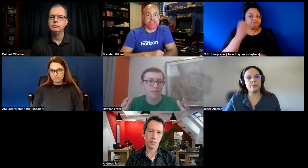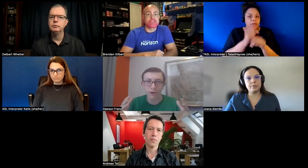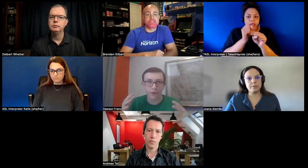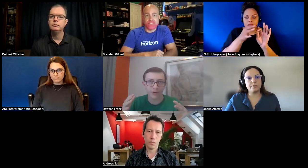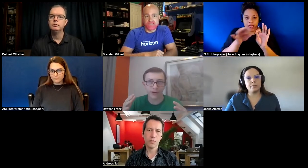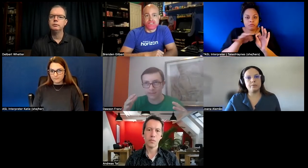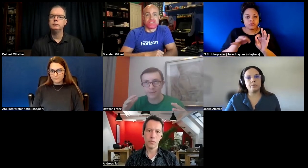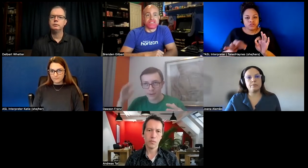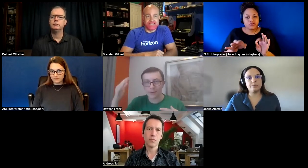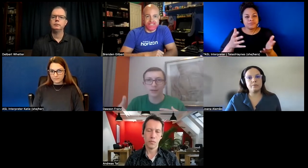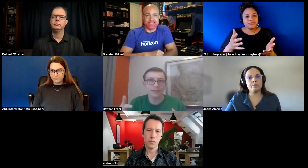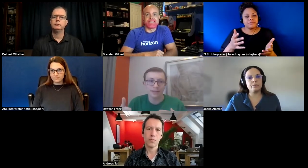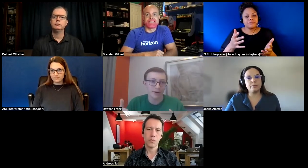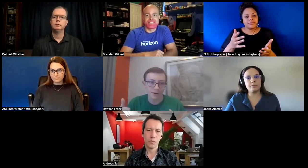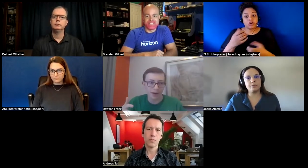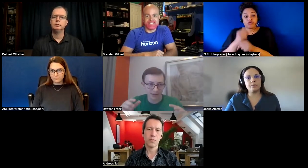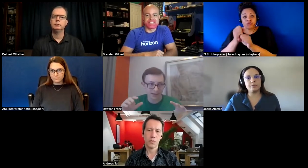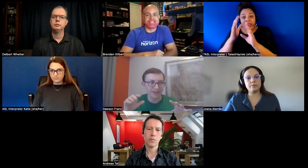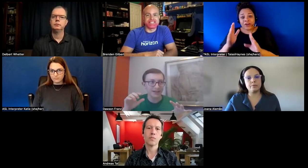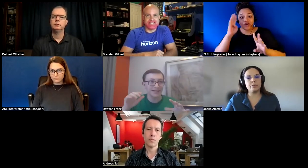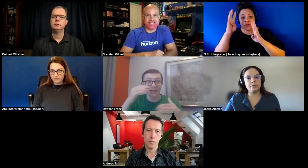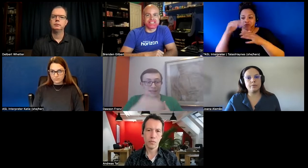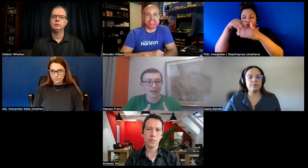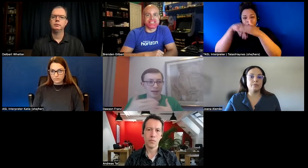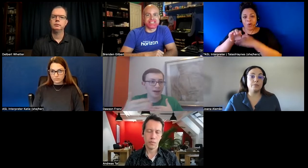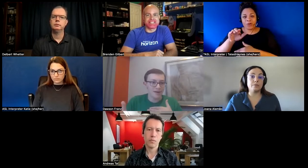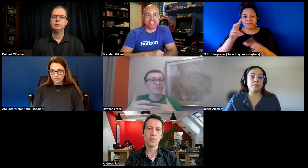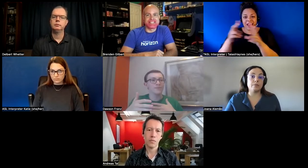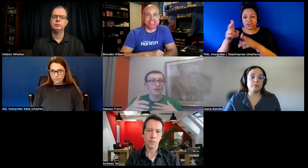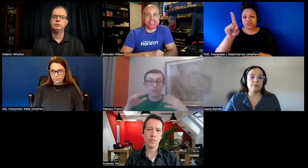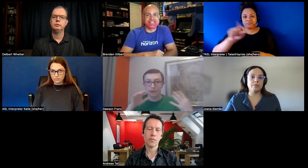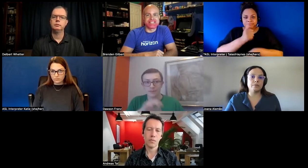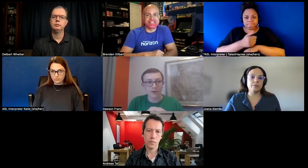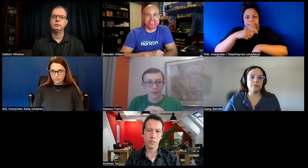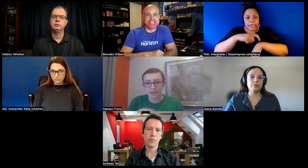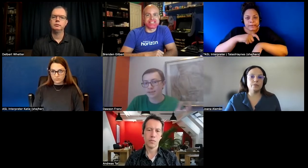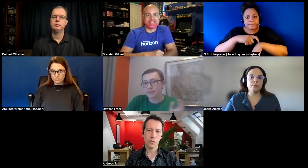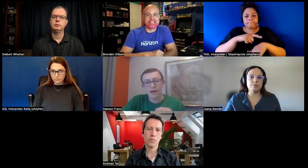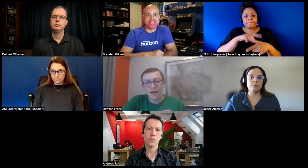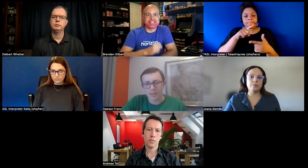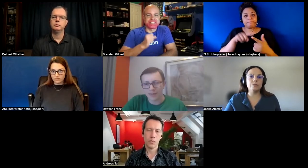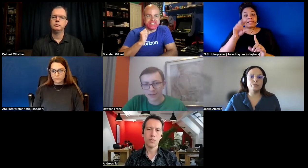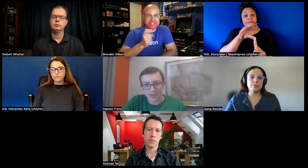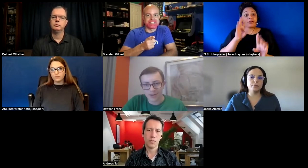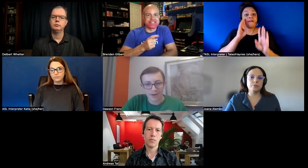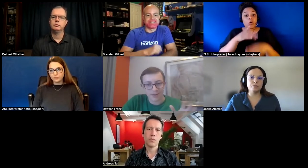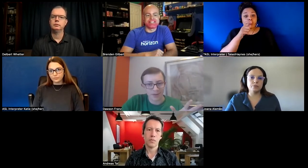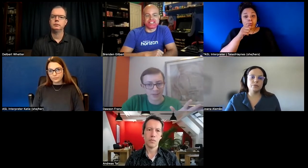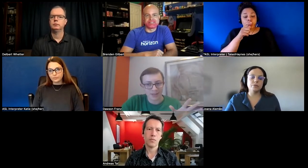a creator can maybe go into this editor and set the exact time maybe put the speaker focus and i think in this document it also mentions